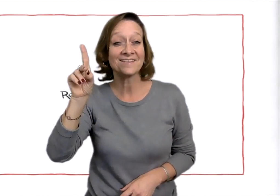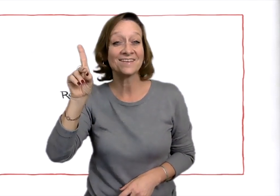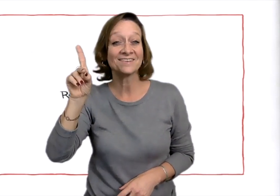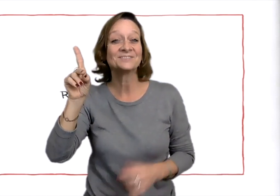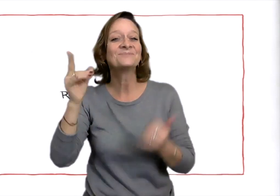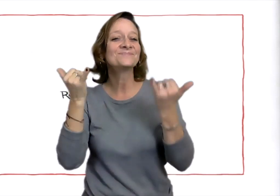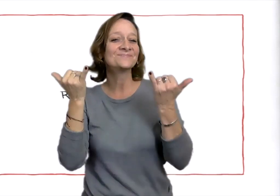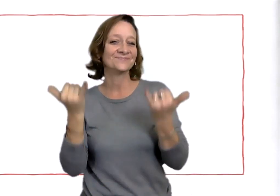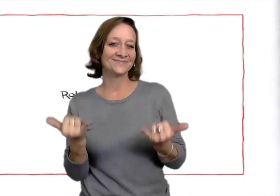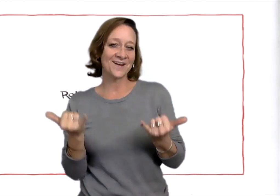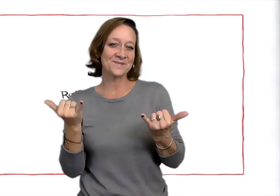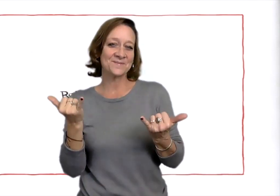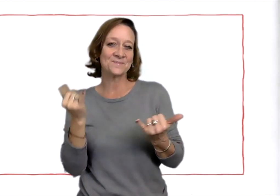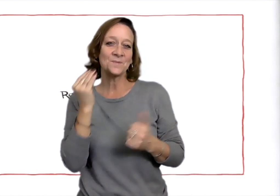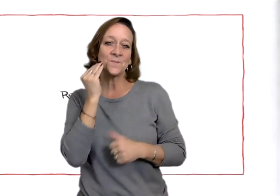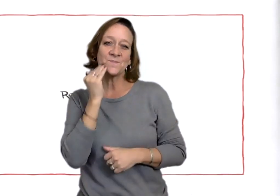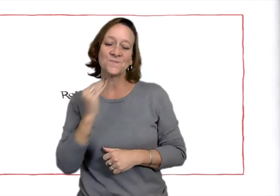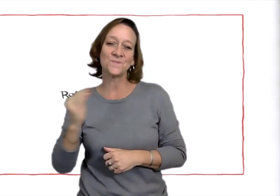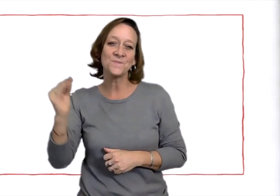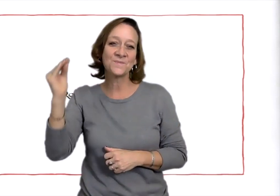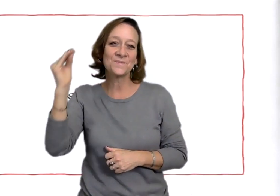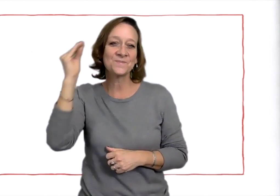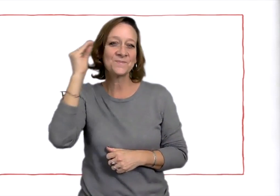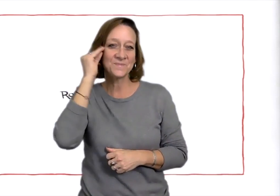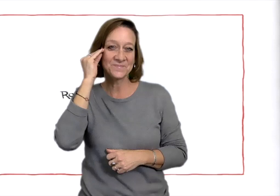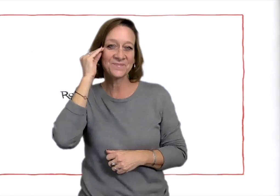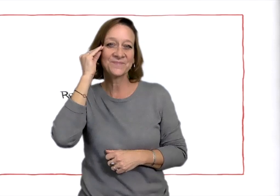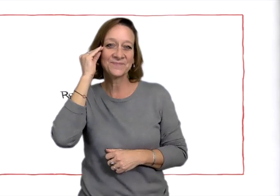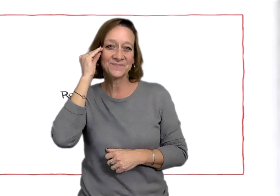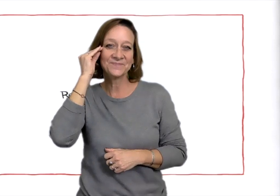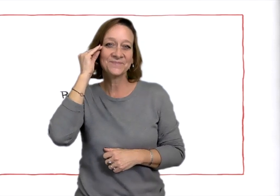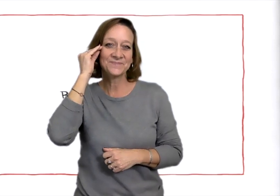Roland was home. Roland